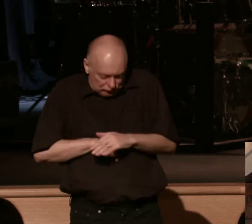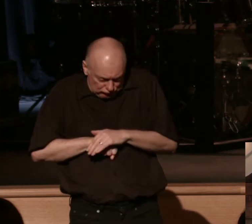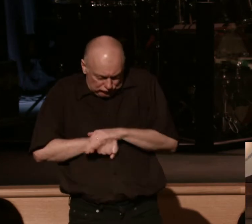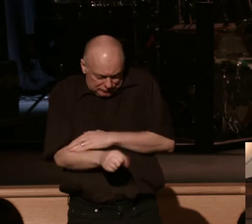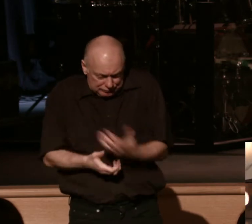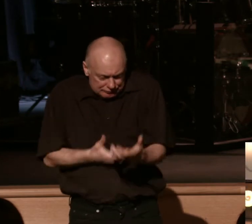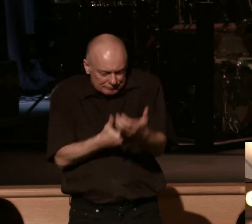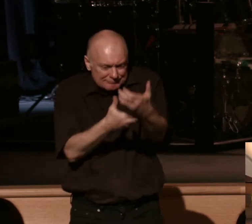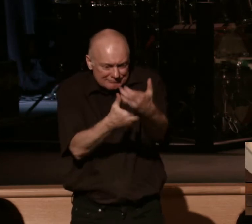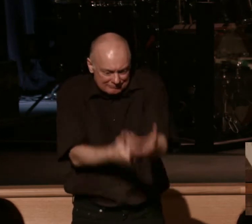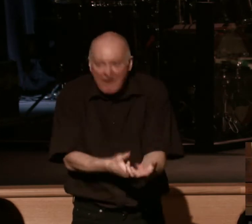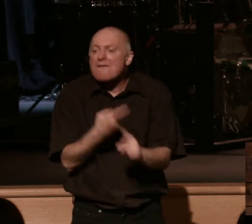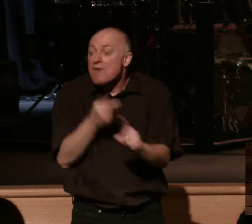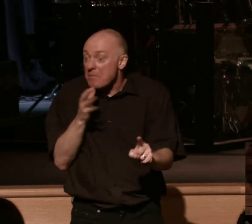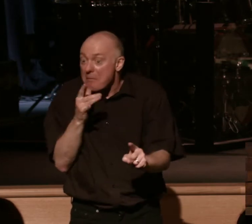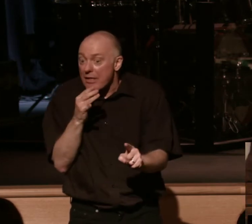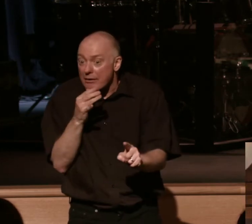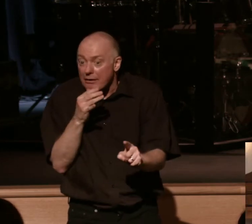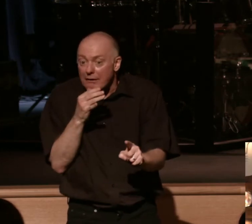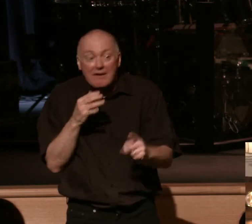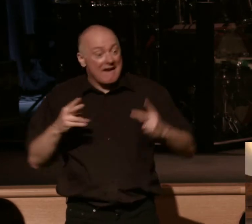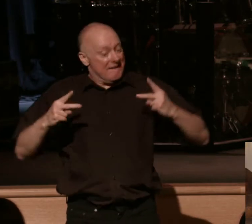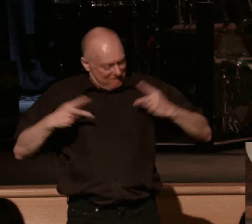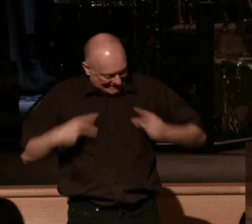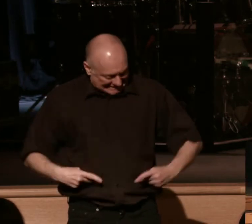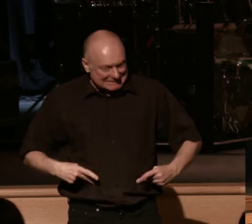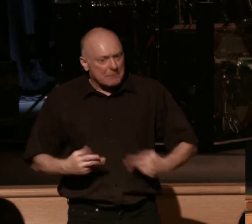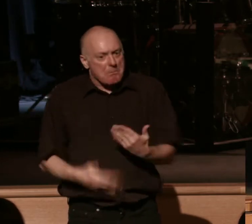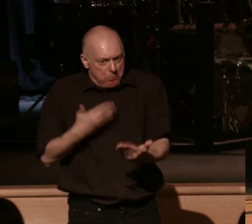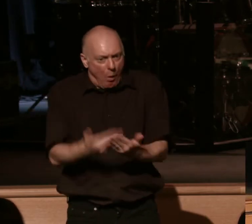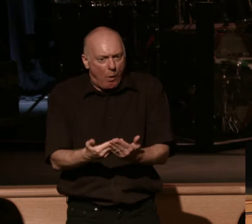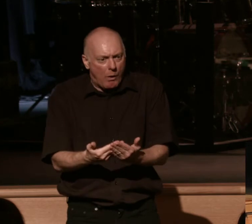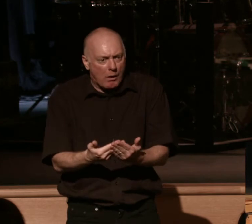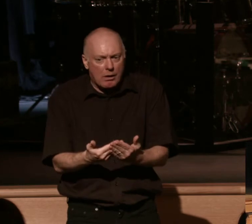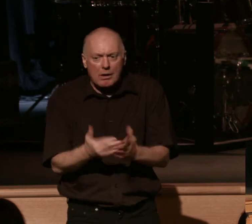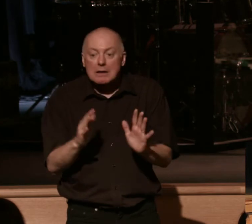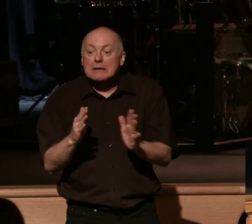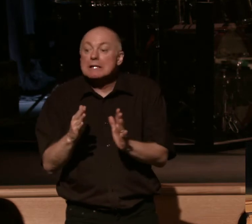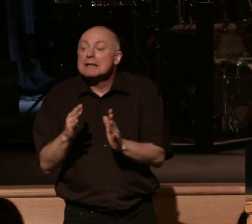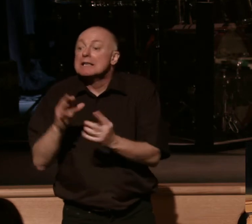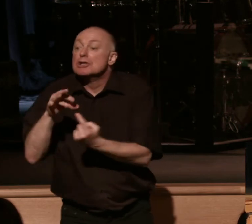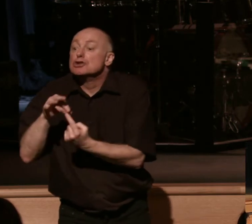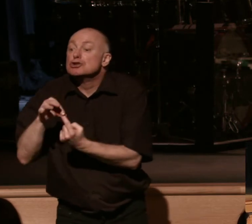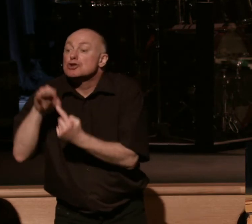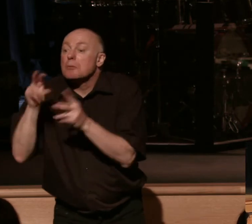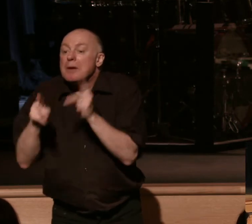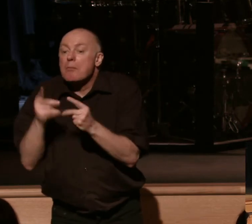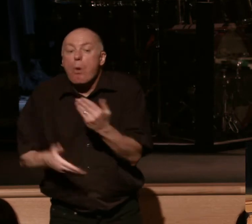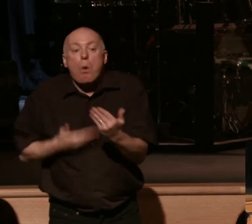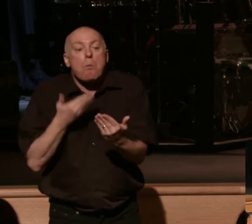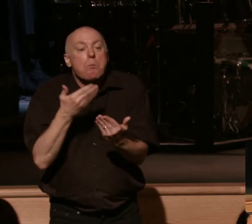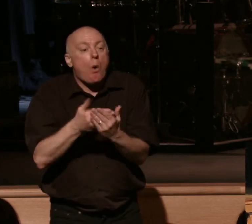of their mother. They were born physically. Only certain people have been born spiritually.